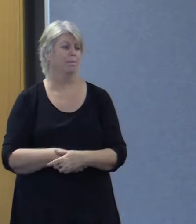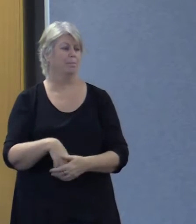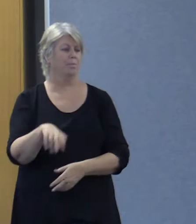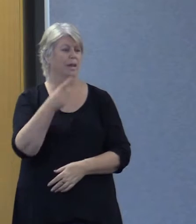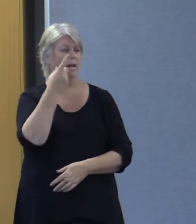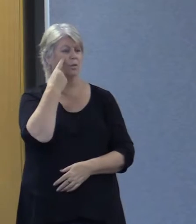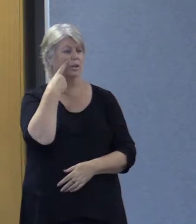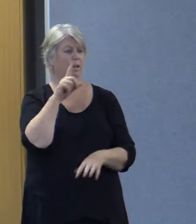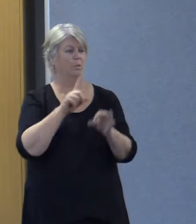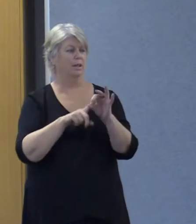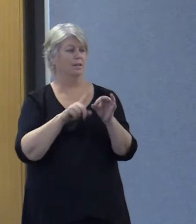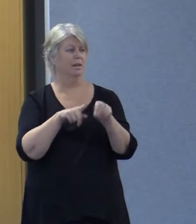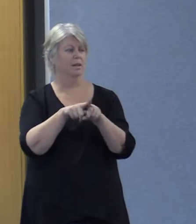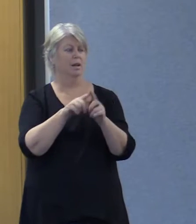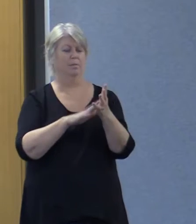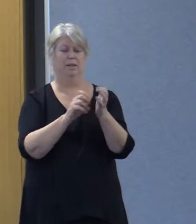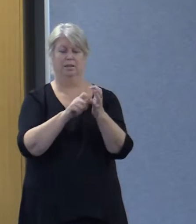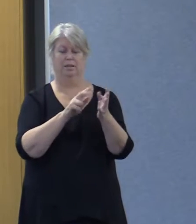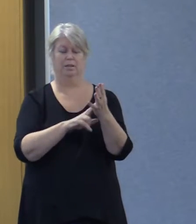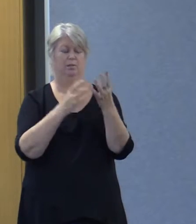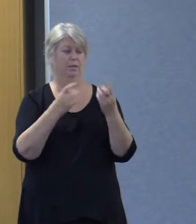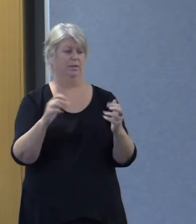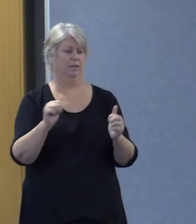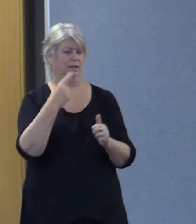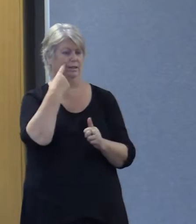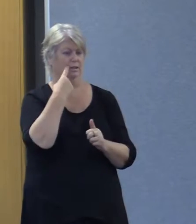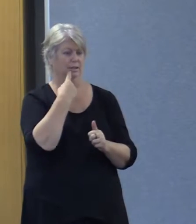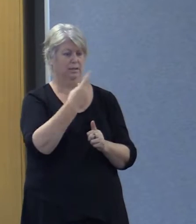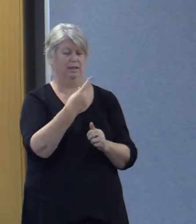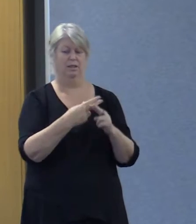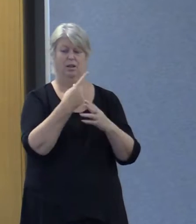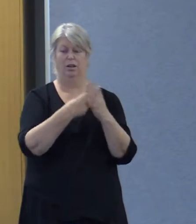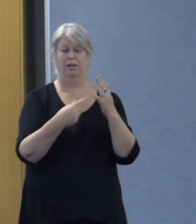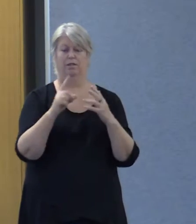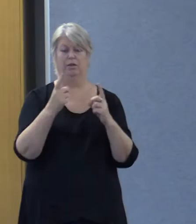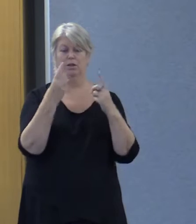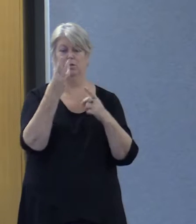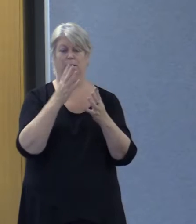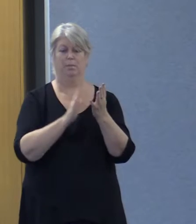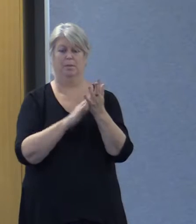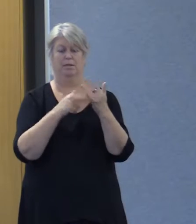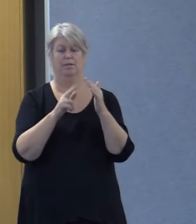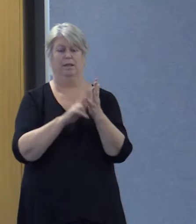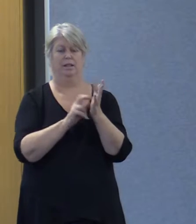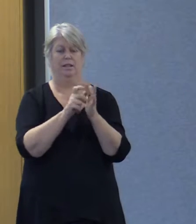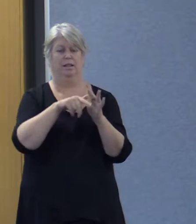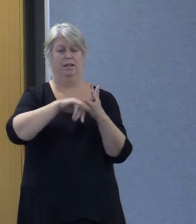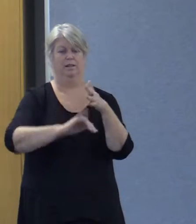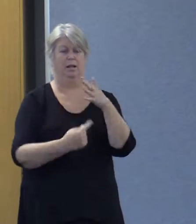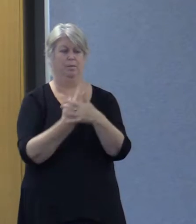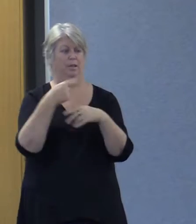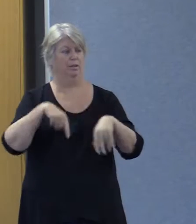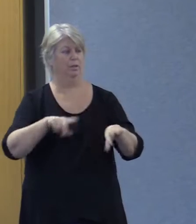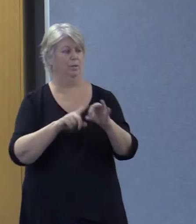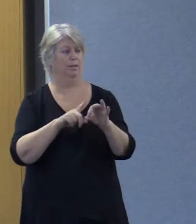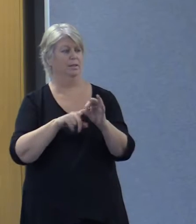Queensland, as Megan has already said. It's only the first three months of the NDIS rolling out in Queensland.